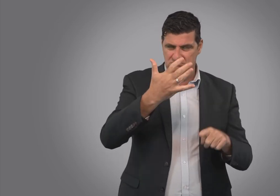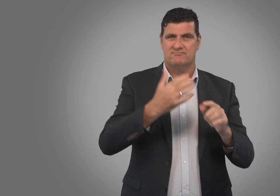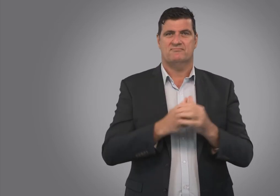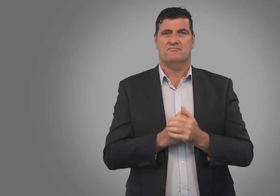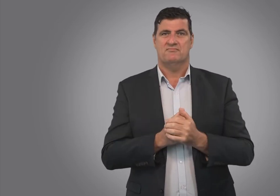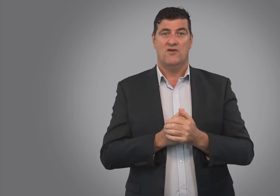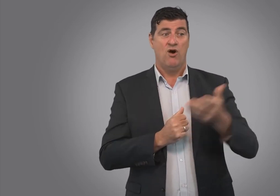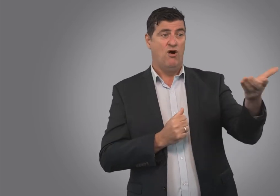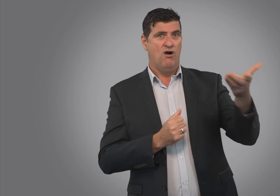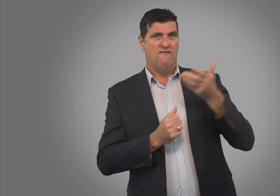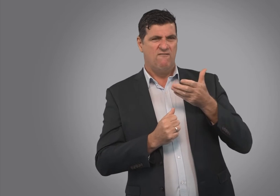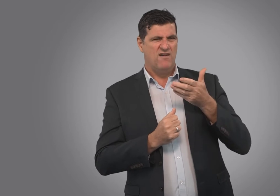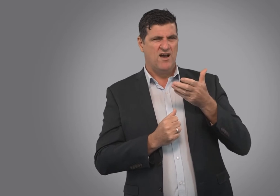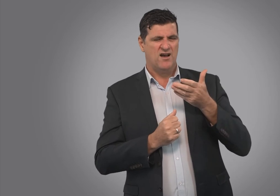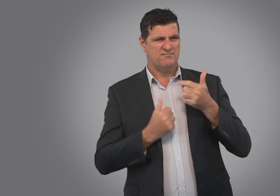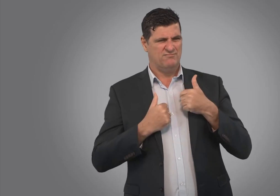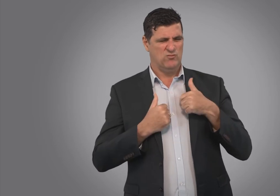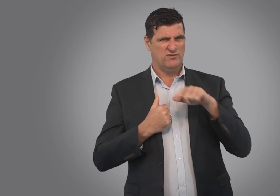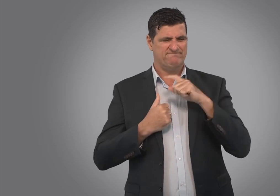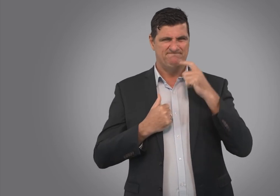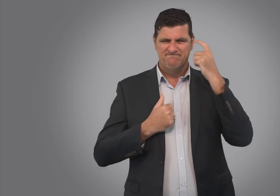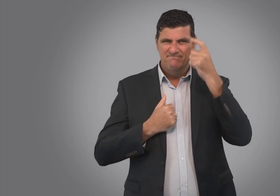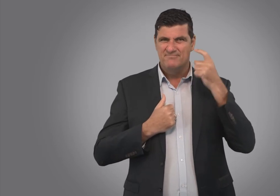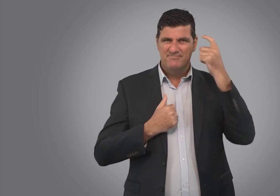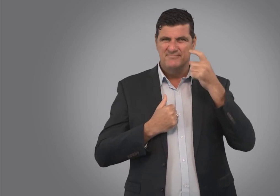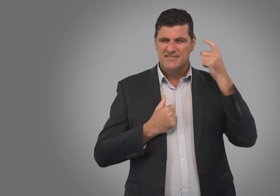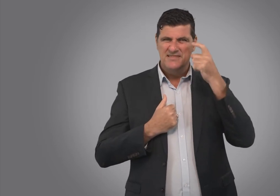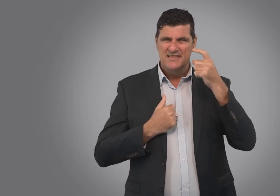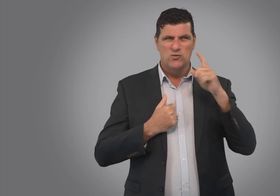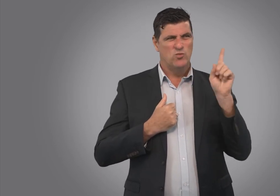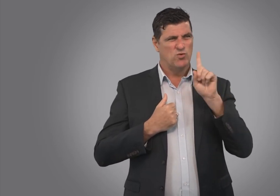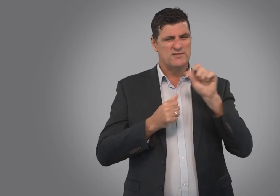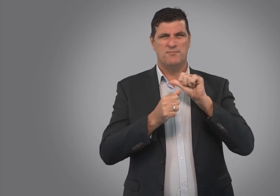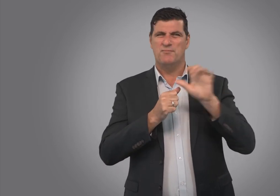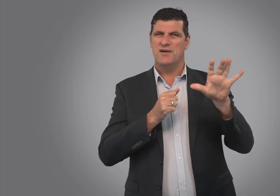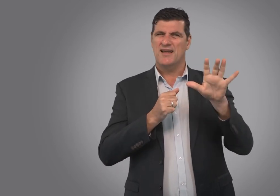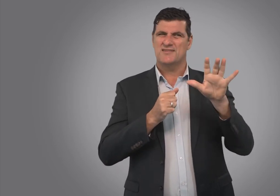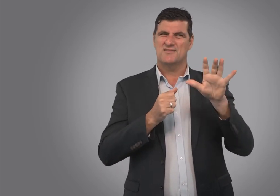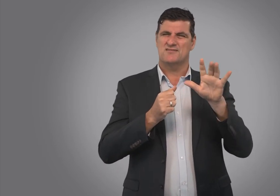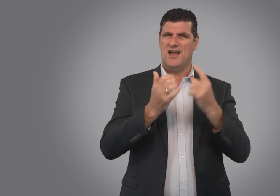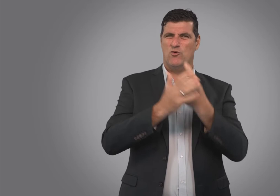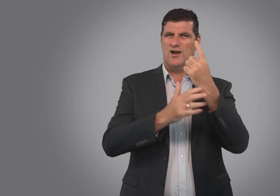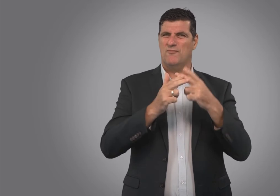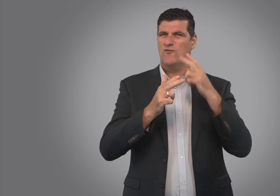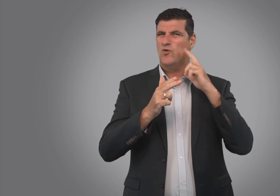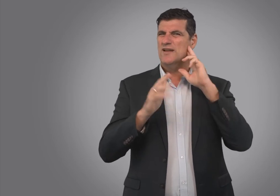This offer we took seriously and considered what was best as an outcome for the Deaf community in South Australia.